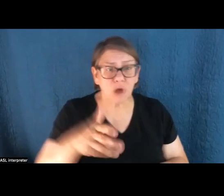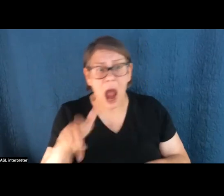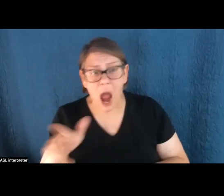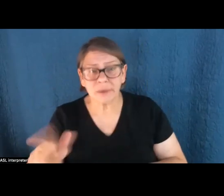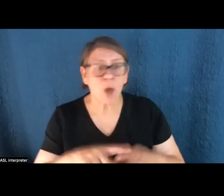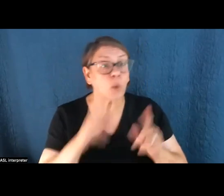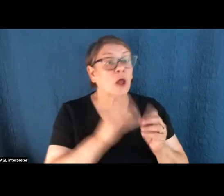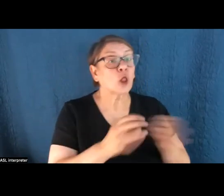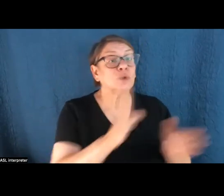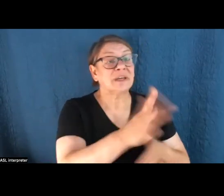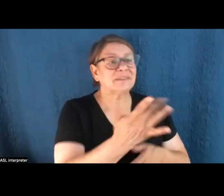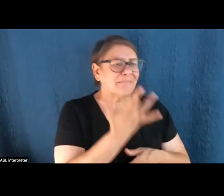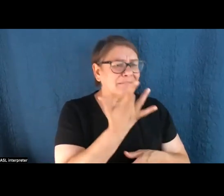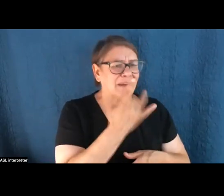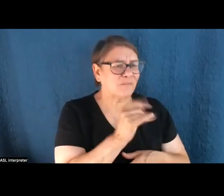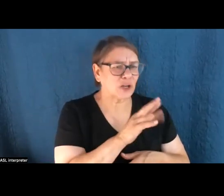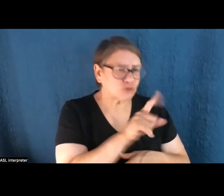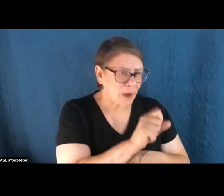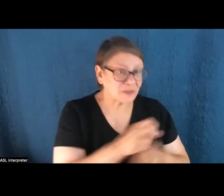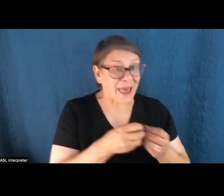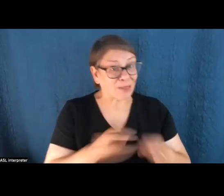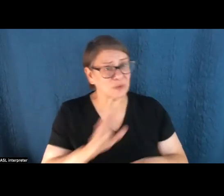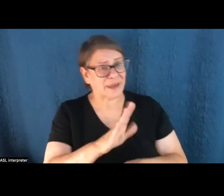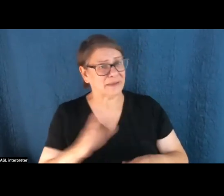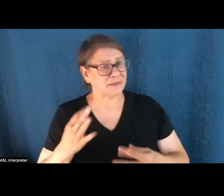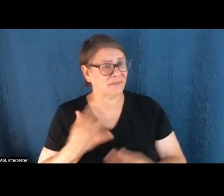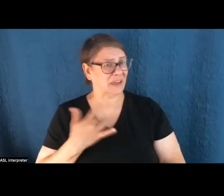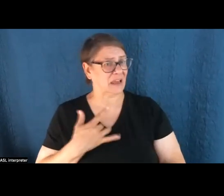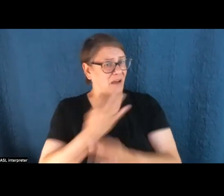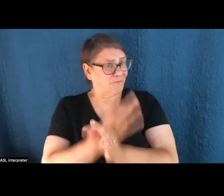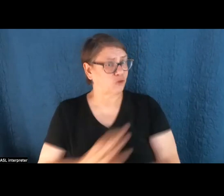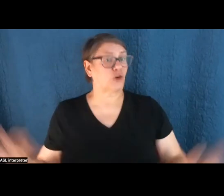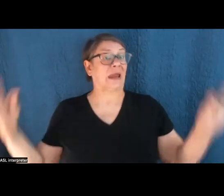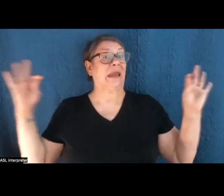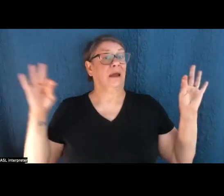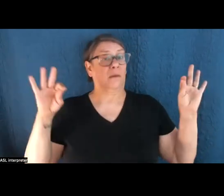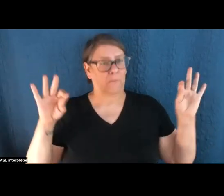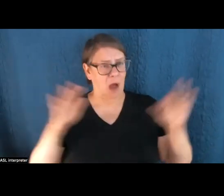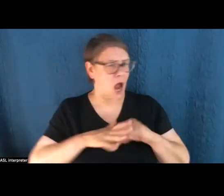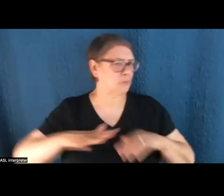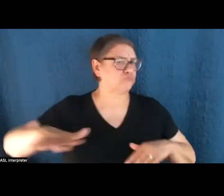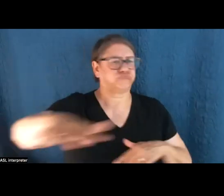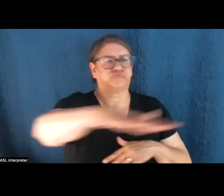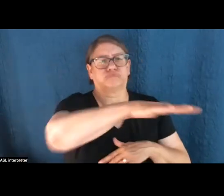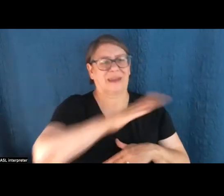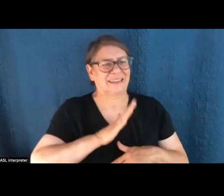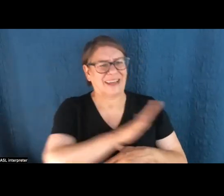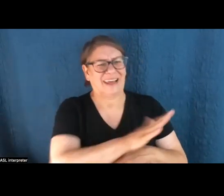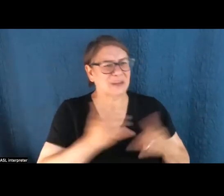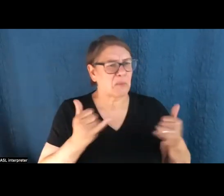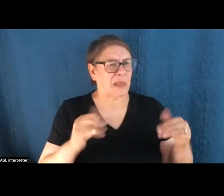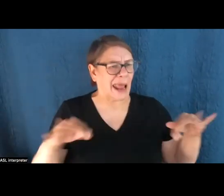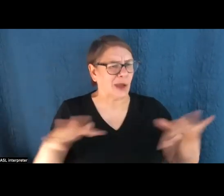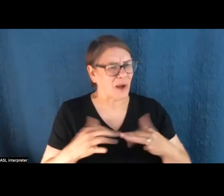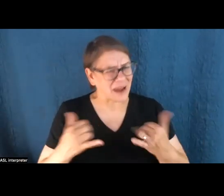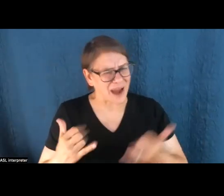trails and sort of losing the freedom that he always felt on this totally wide open landscape. It's, you it's like his playground. And now parts of it